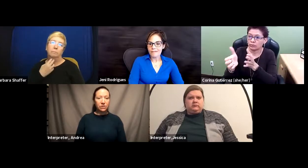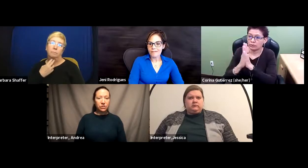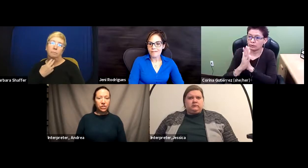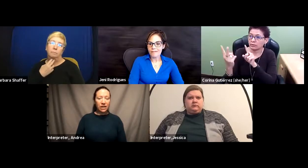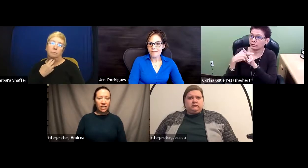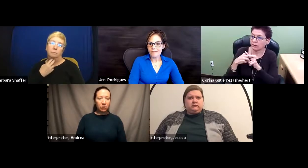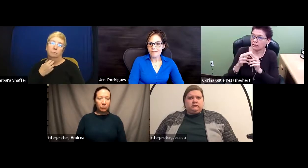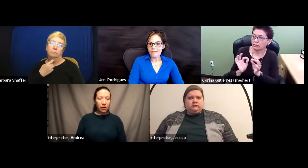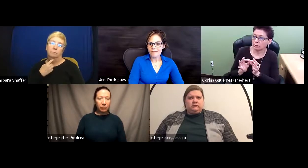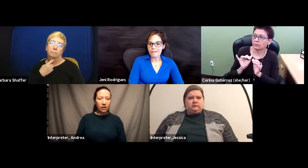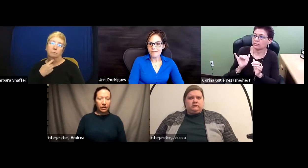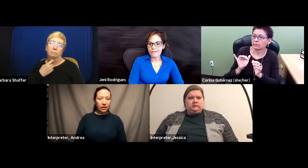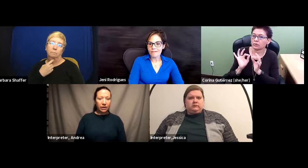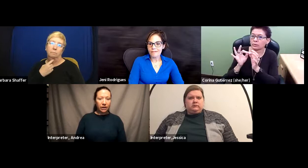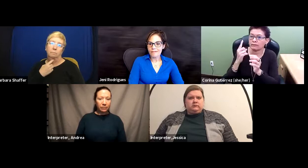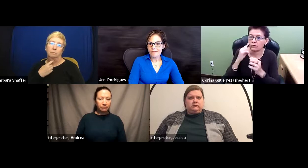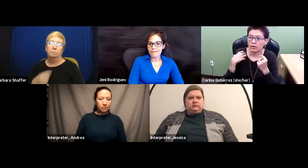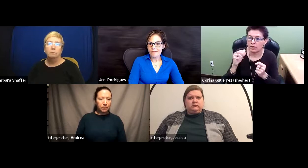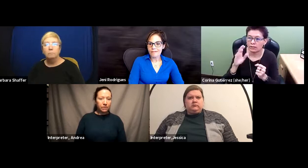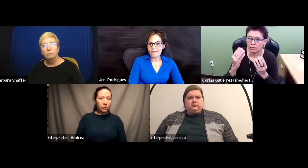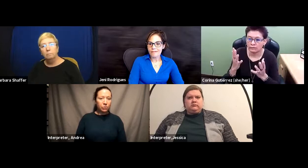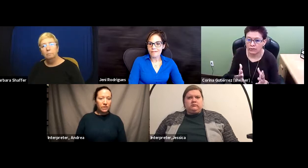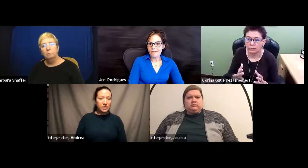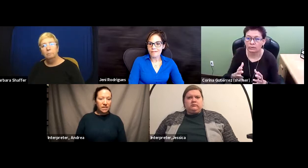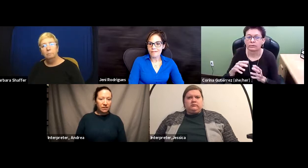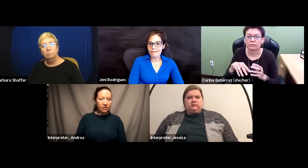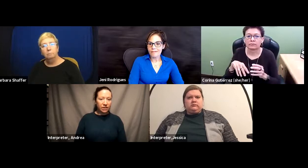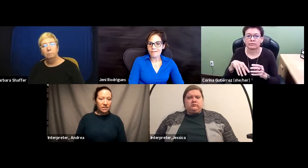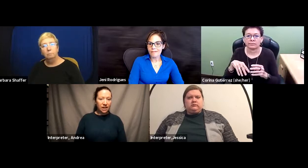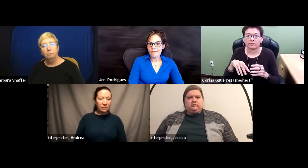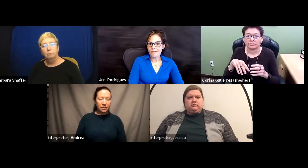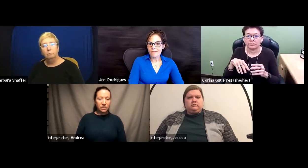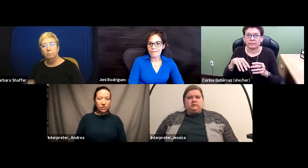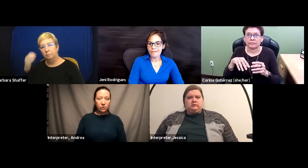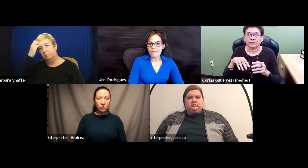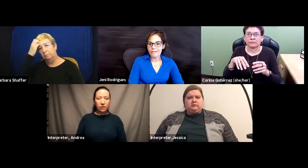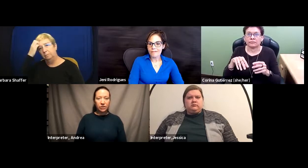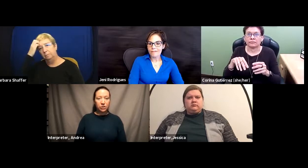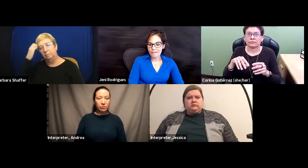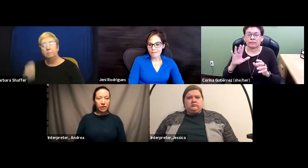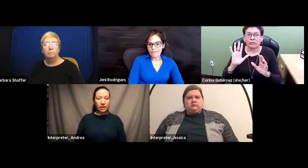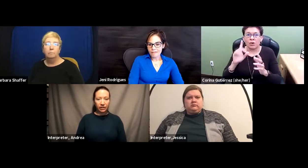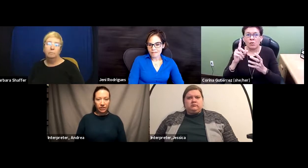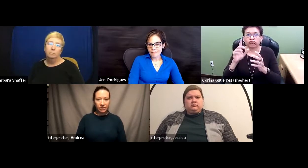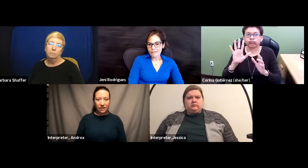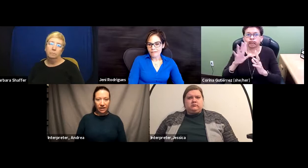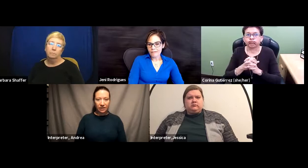Jenny or Barbara, if you receive an assignment to interpret in a healthcare setting,